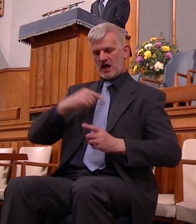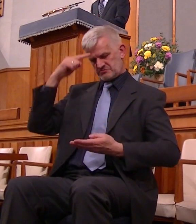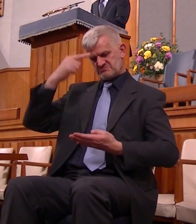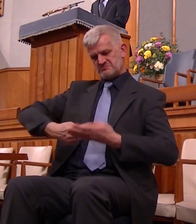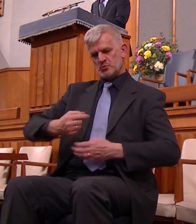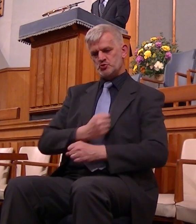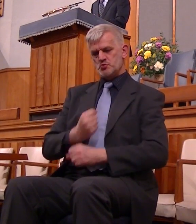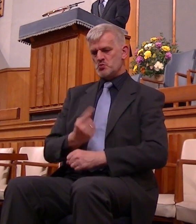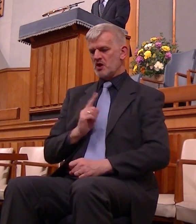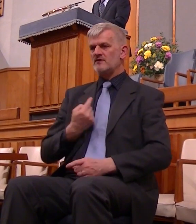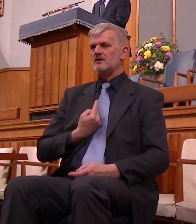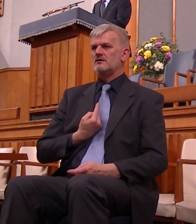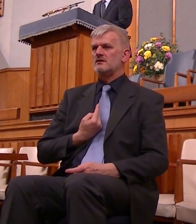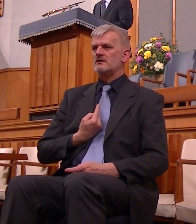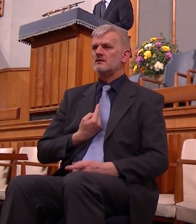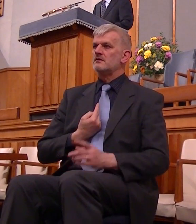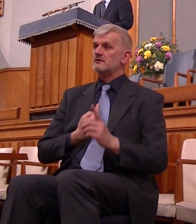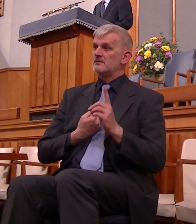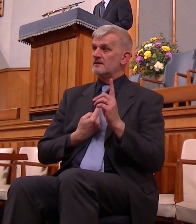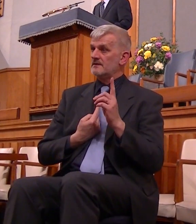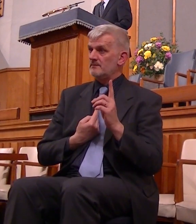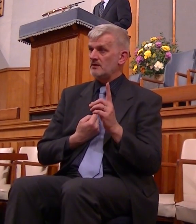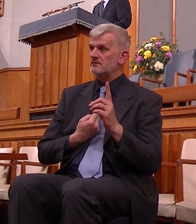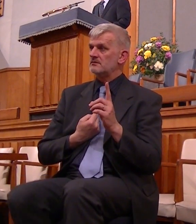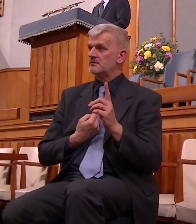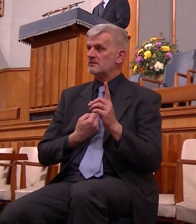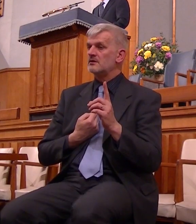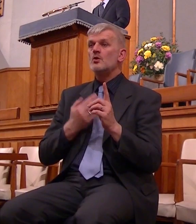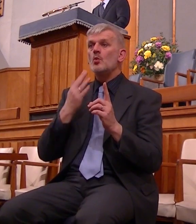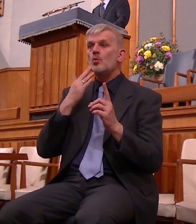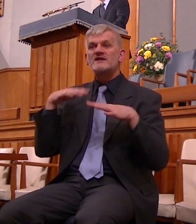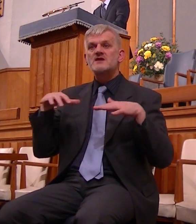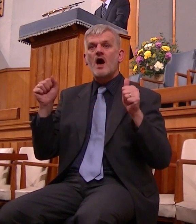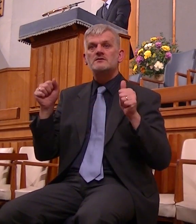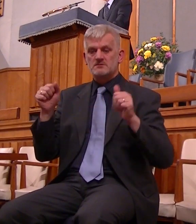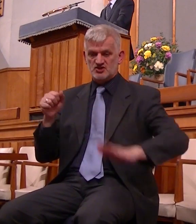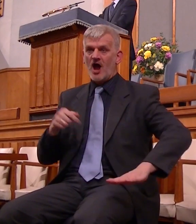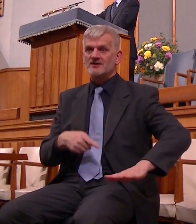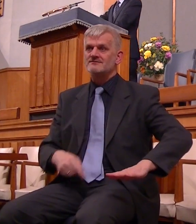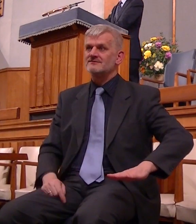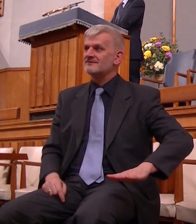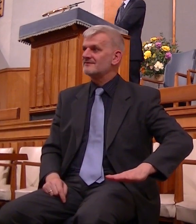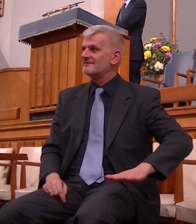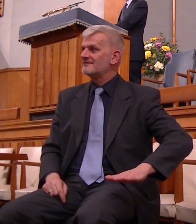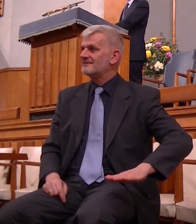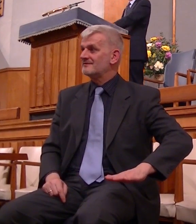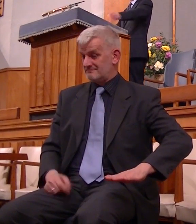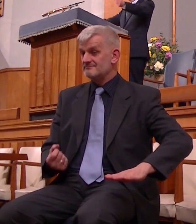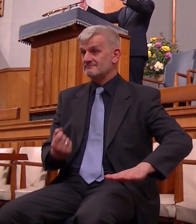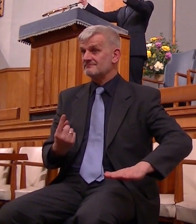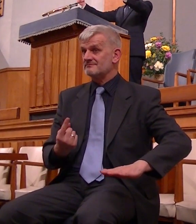what I do we start thinking like this from a very young age we can be quite small